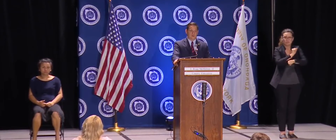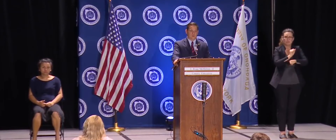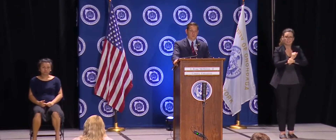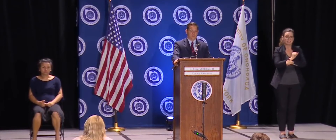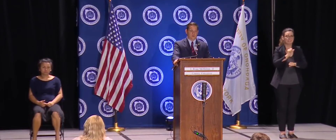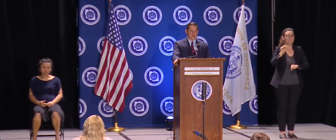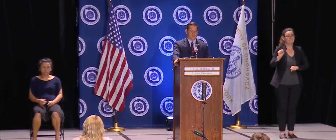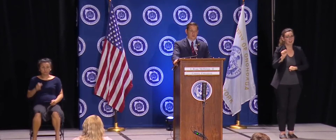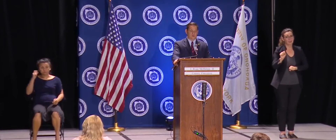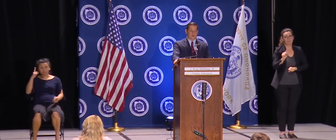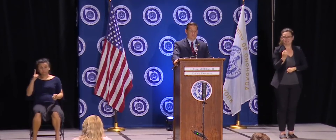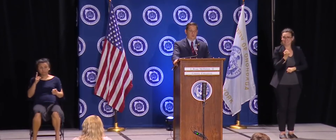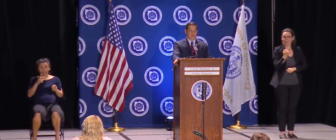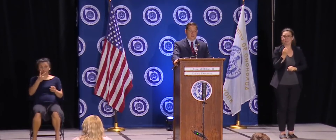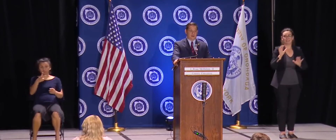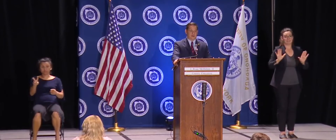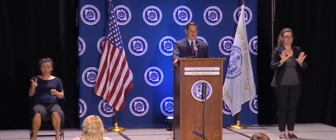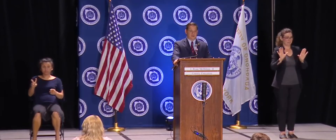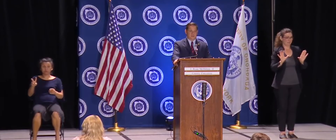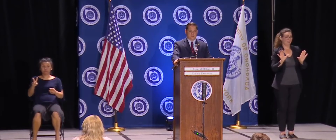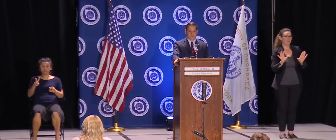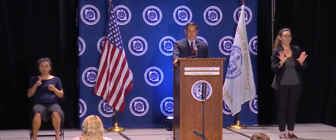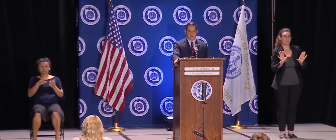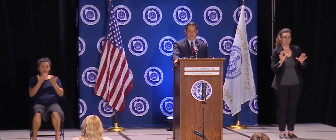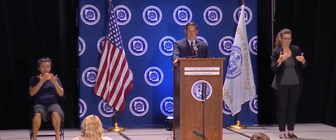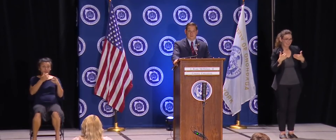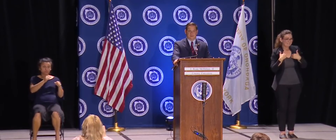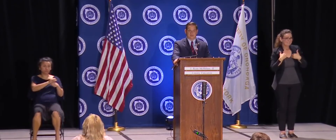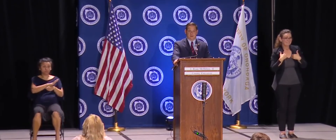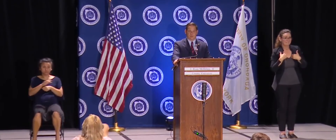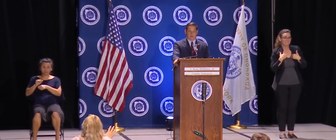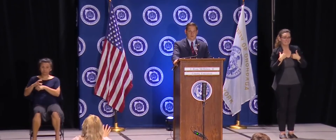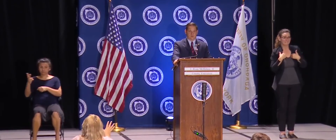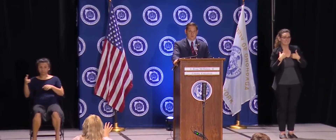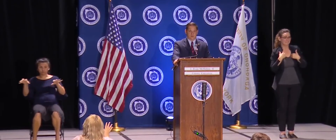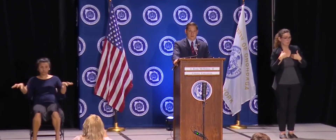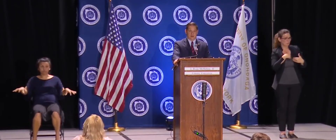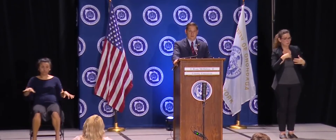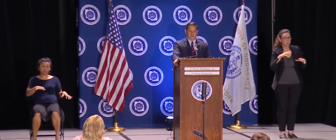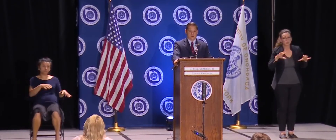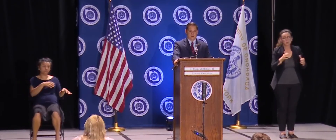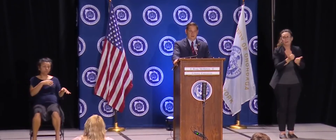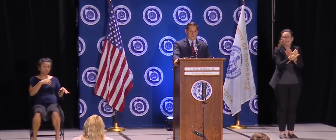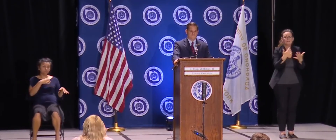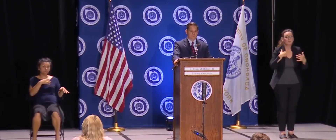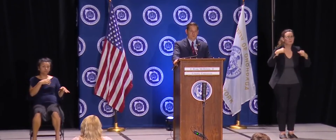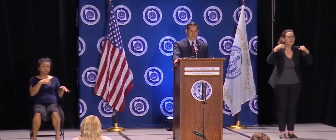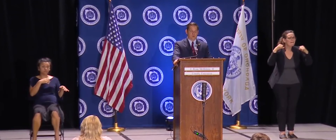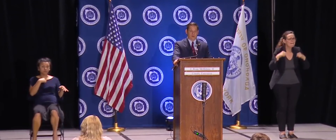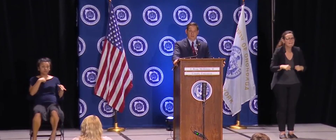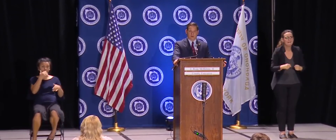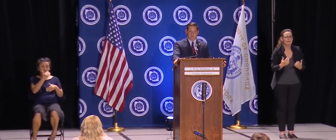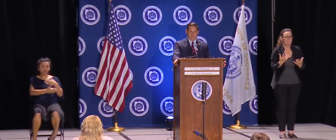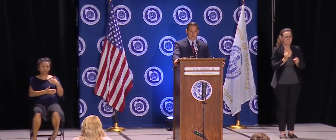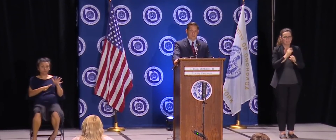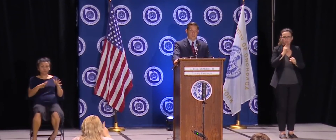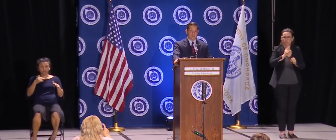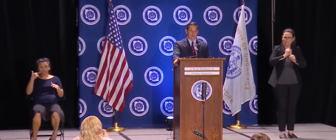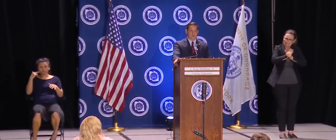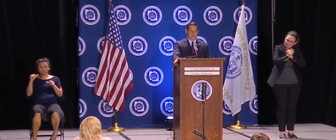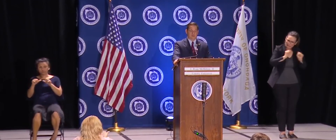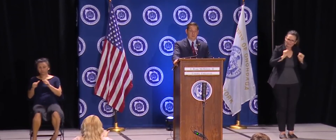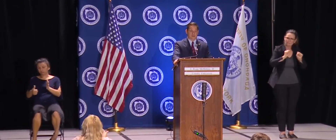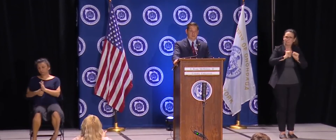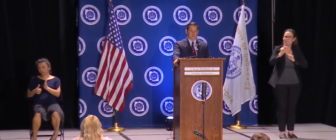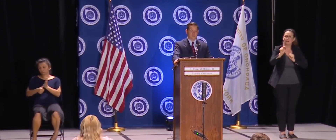And we're going to do everything we can to make sure that kids can go back to school and have a great year and